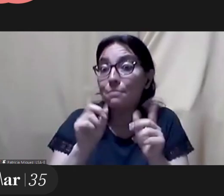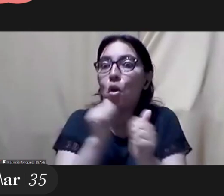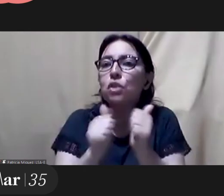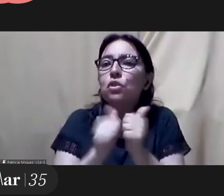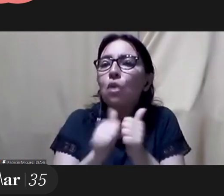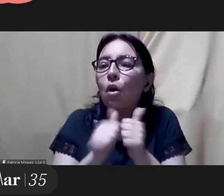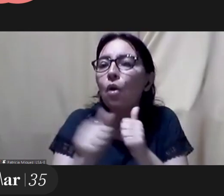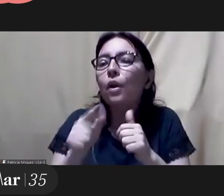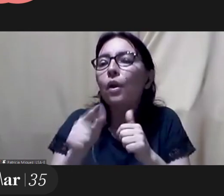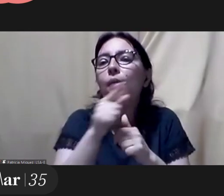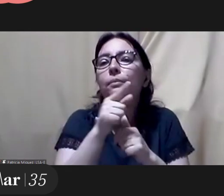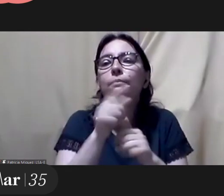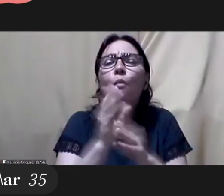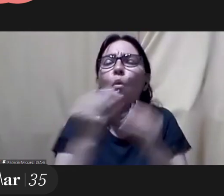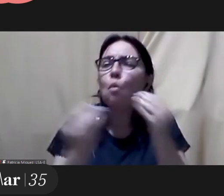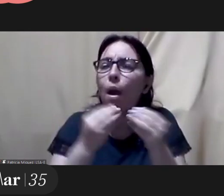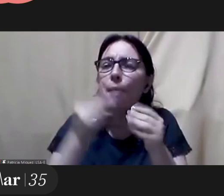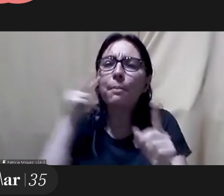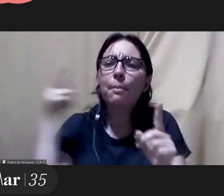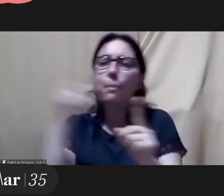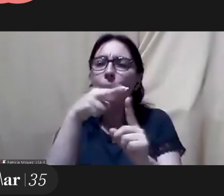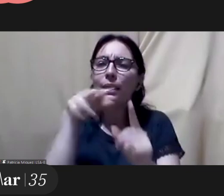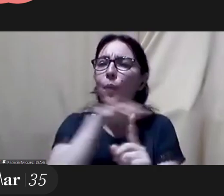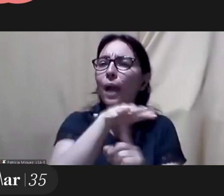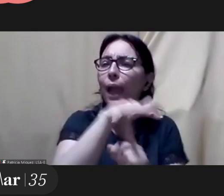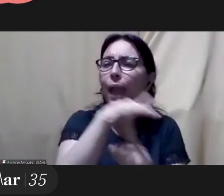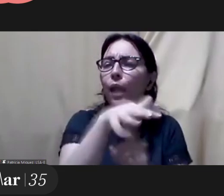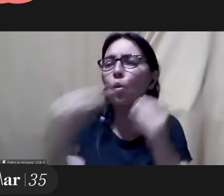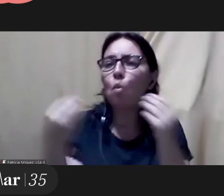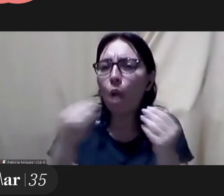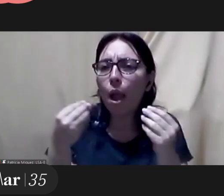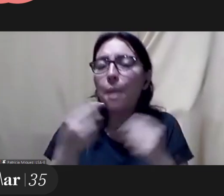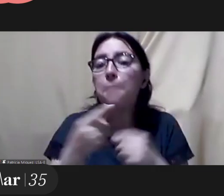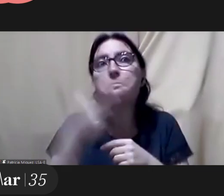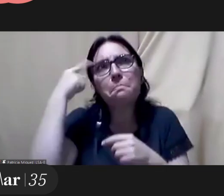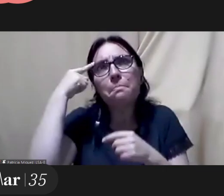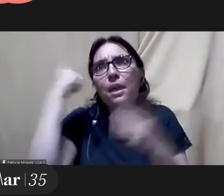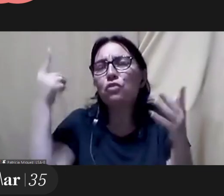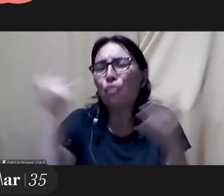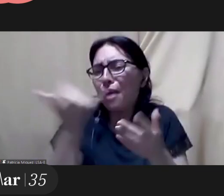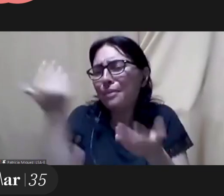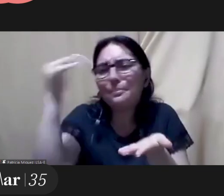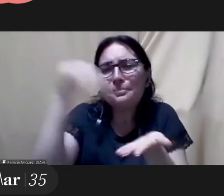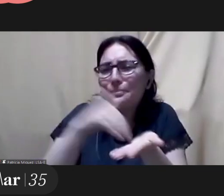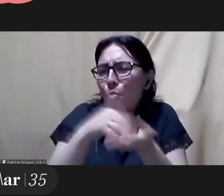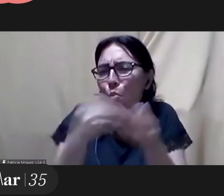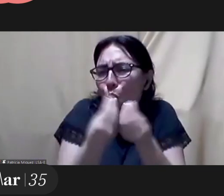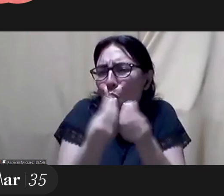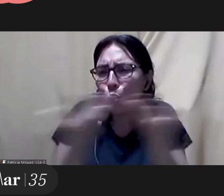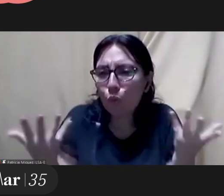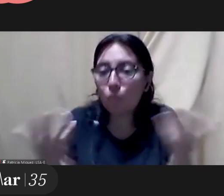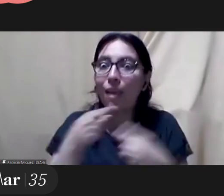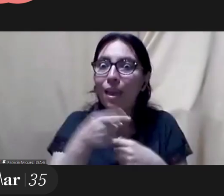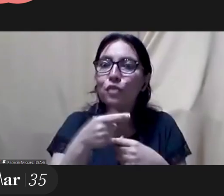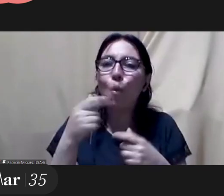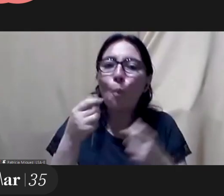And in terms of history structure and what would be a gender perspective to think about them? I think there could be a million difference. I